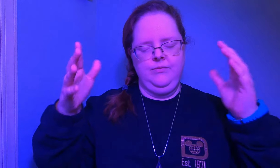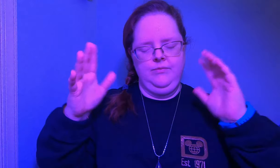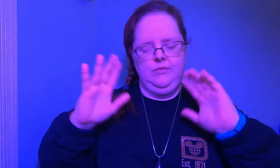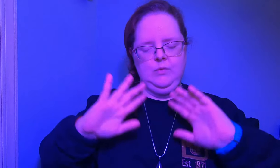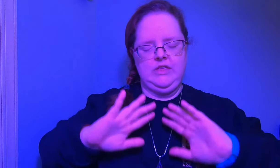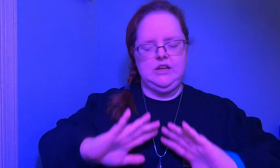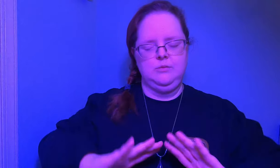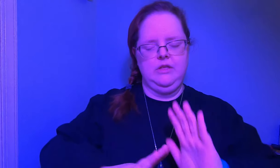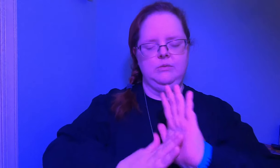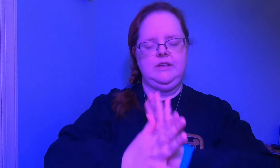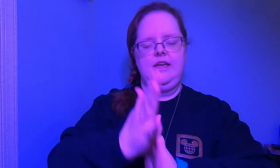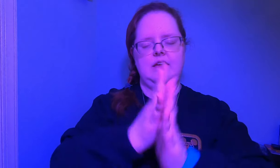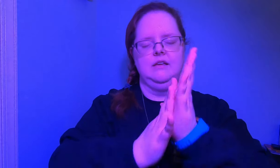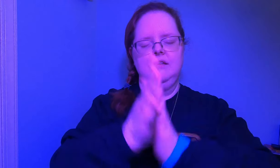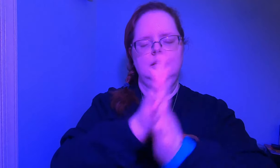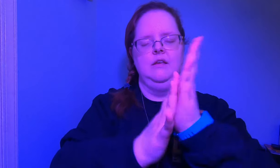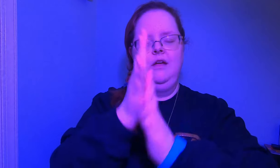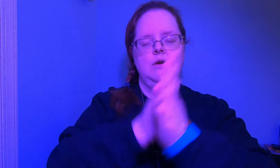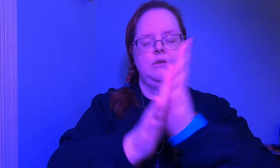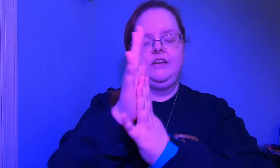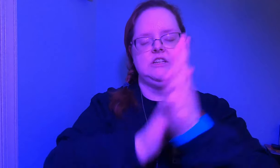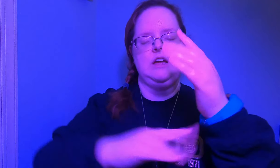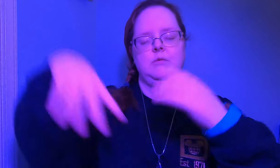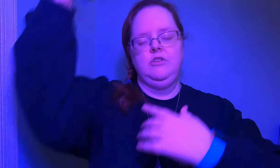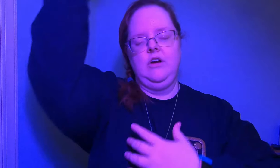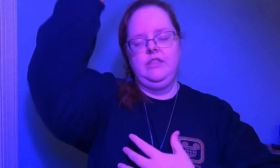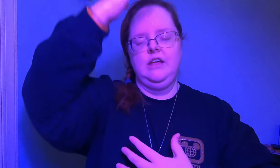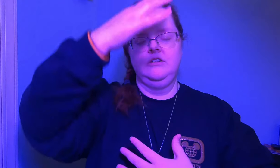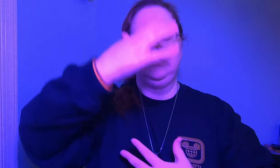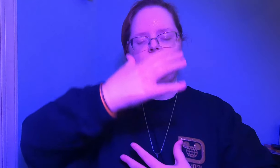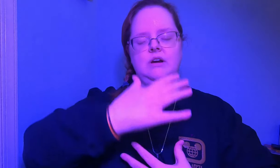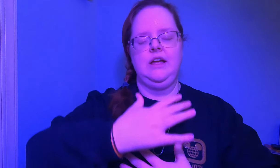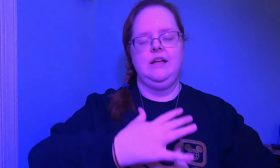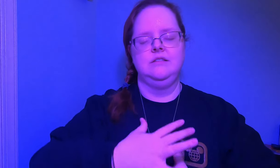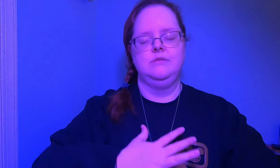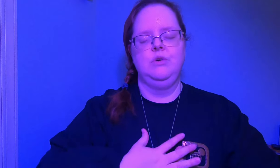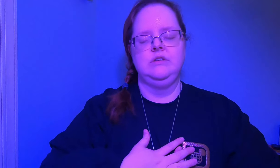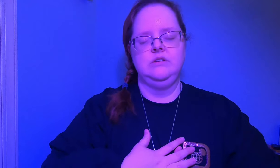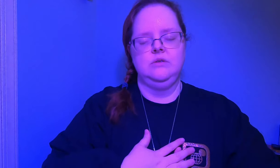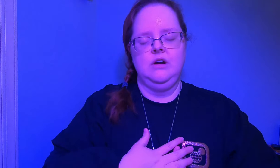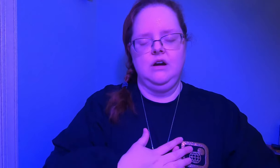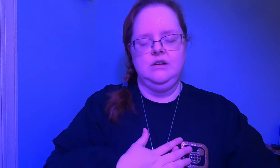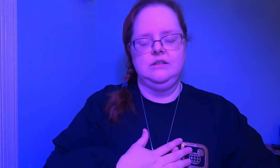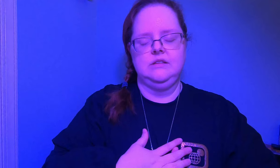with each breath we take with each time we draw the energy to our hands and press it to our hearts